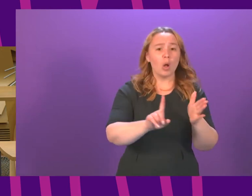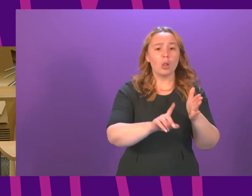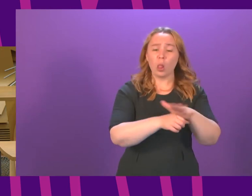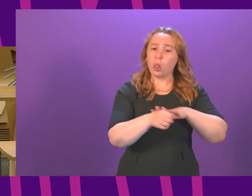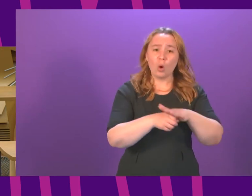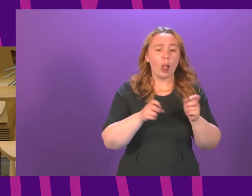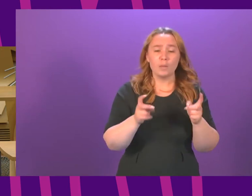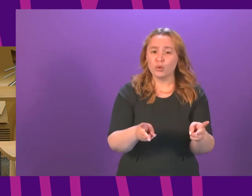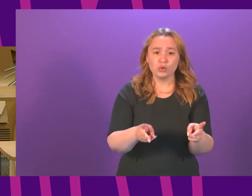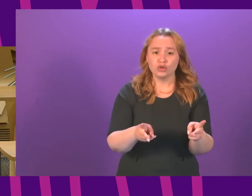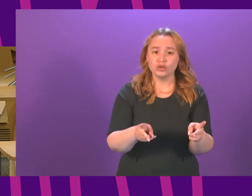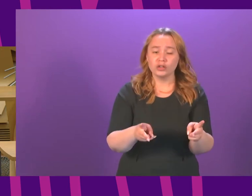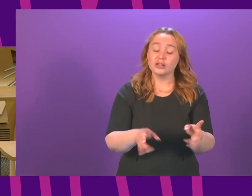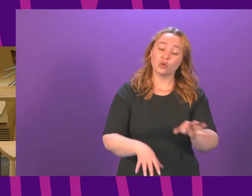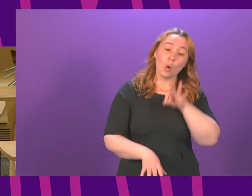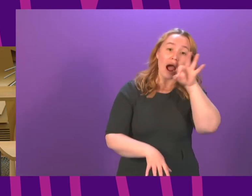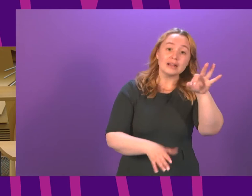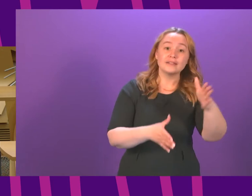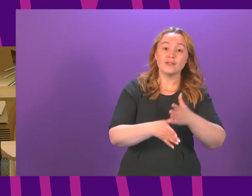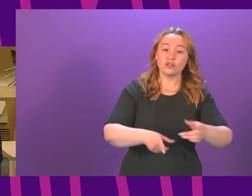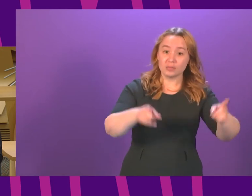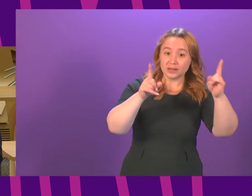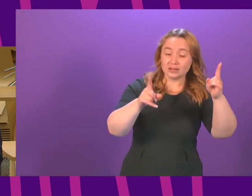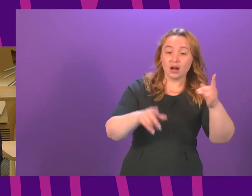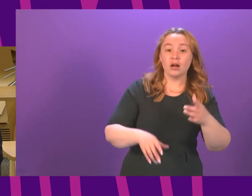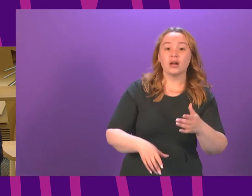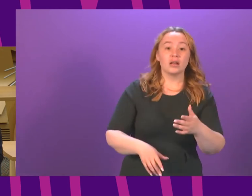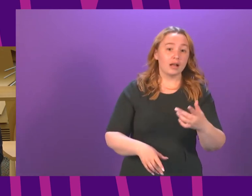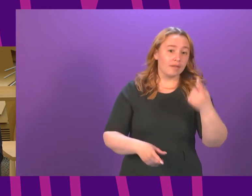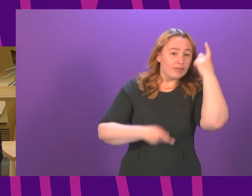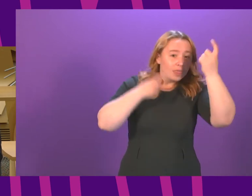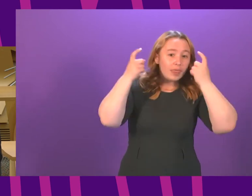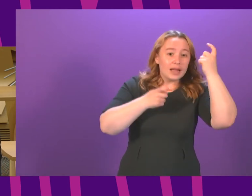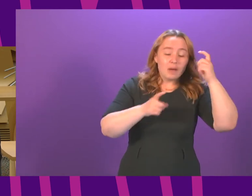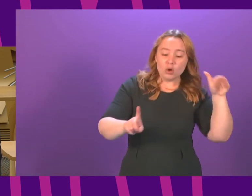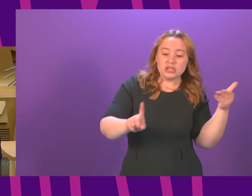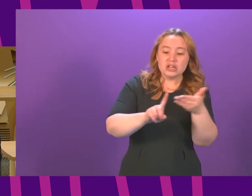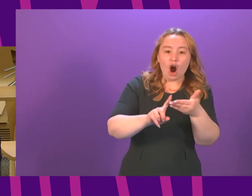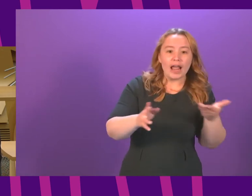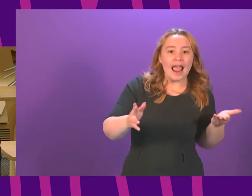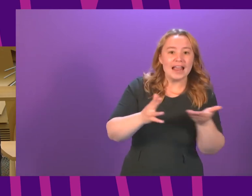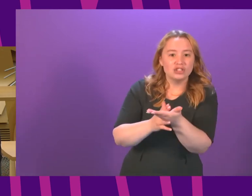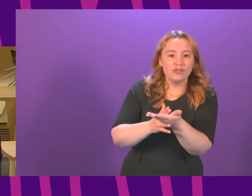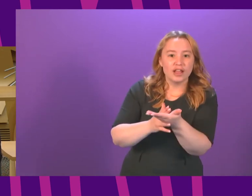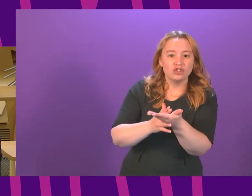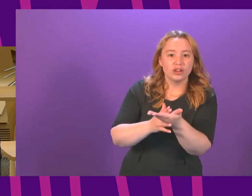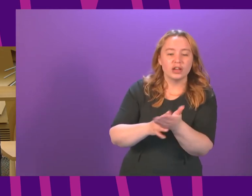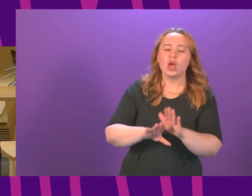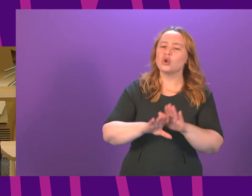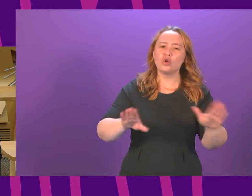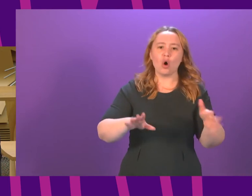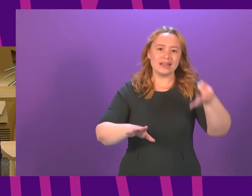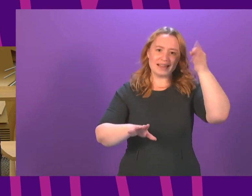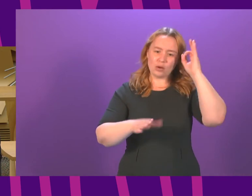Let me ask the First Minister will she consider moving to an approach of targeted interventions instead of council-wide